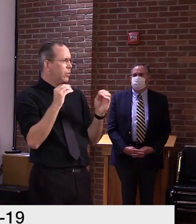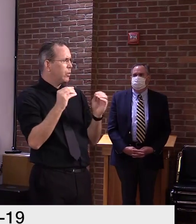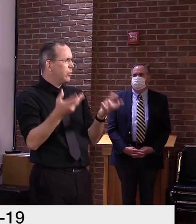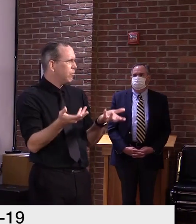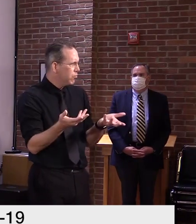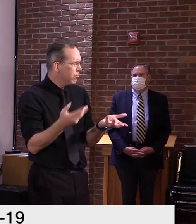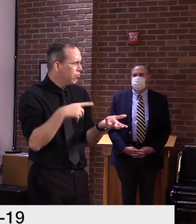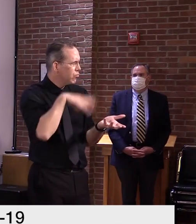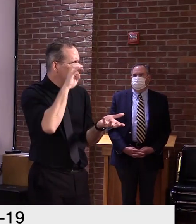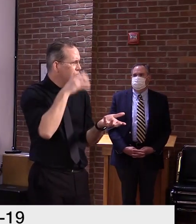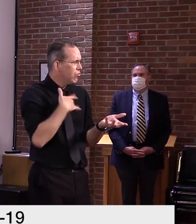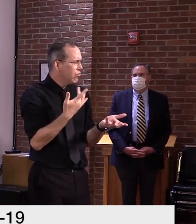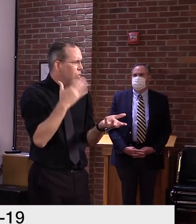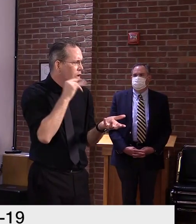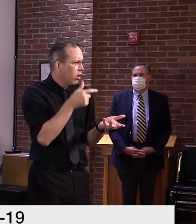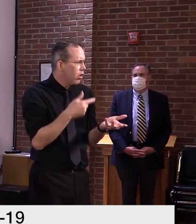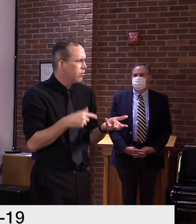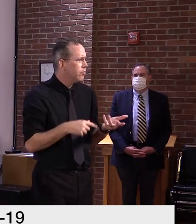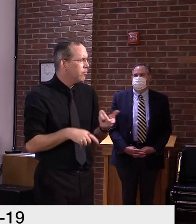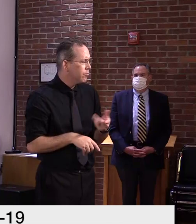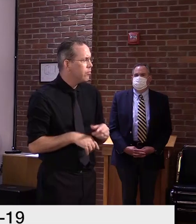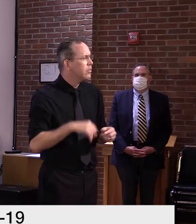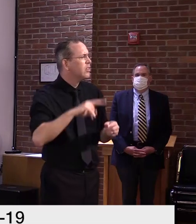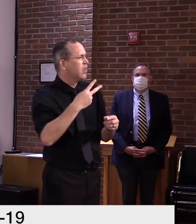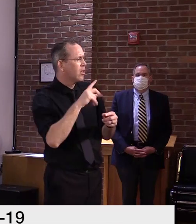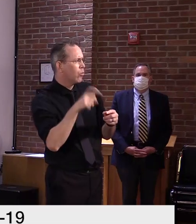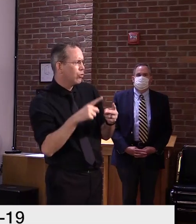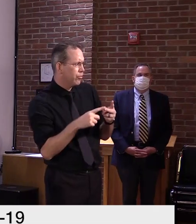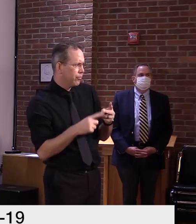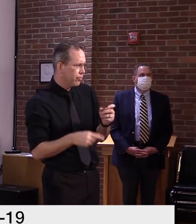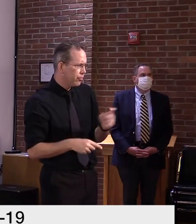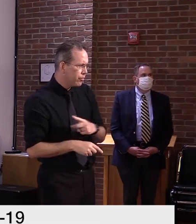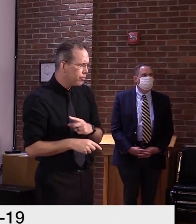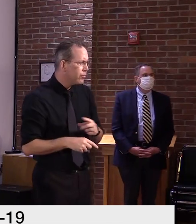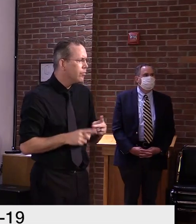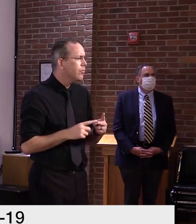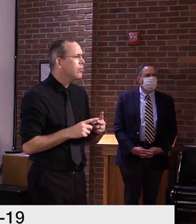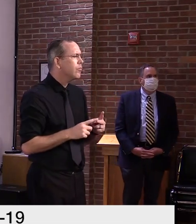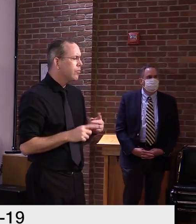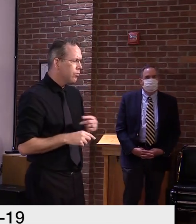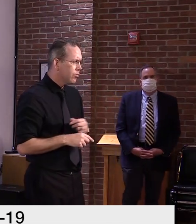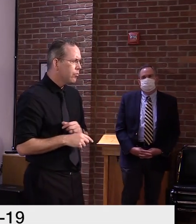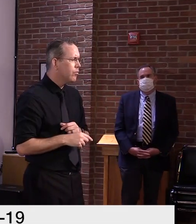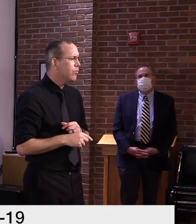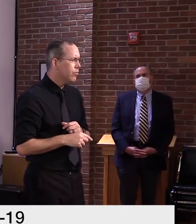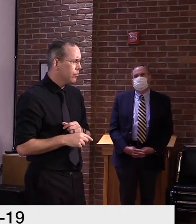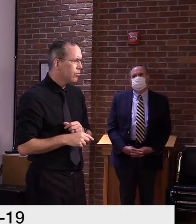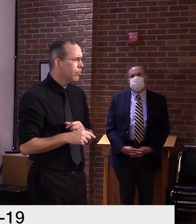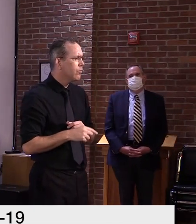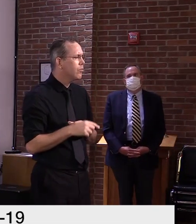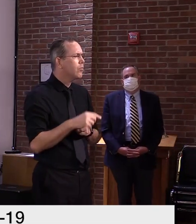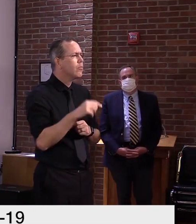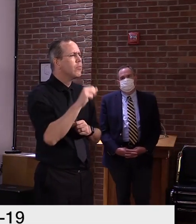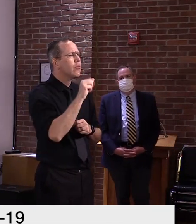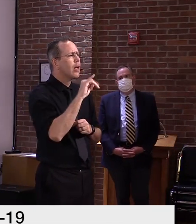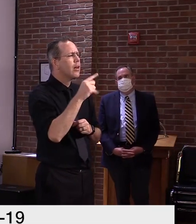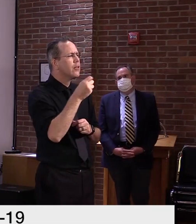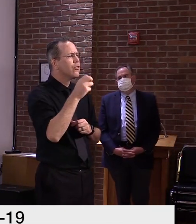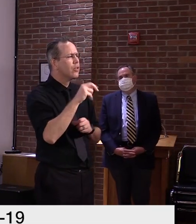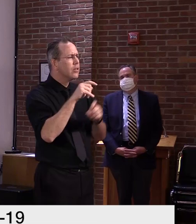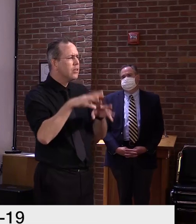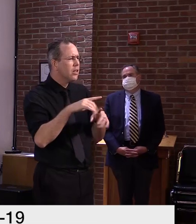And the second is, uh, the second is that you mentioned there was one other site doing antigen tests. I'm just wondering where that site is. Sure.